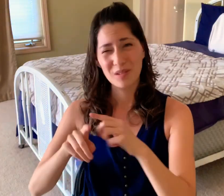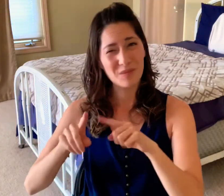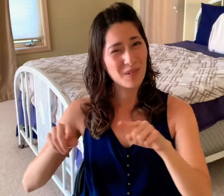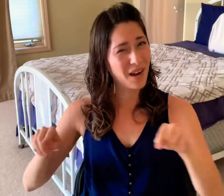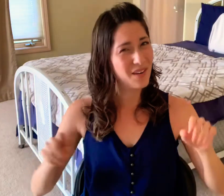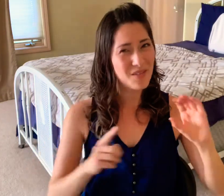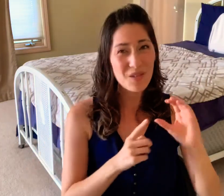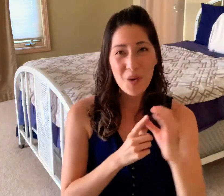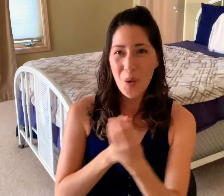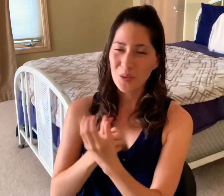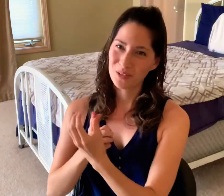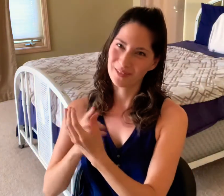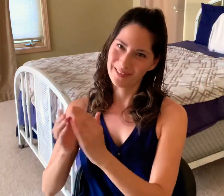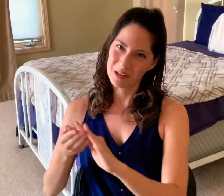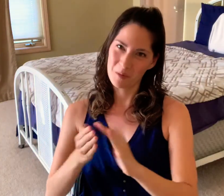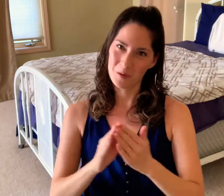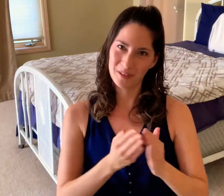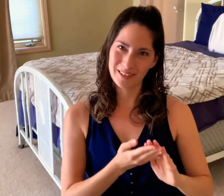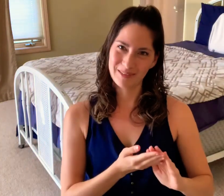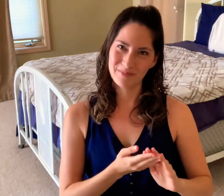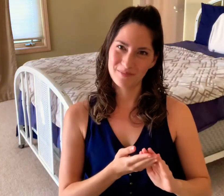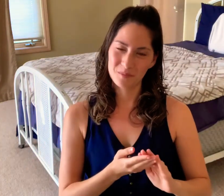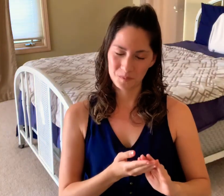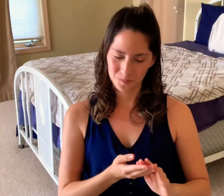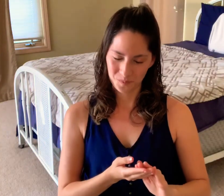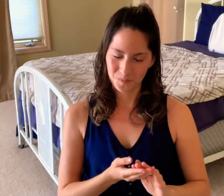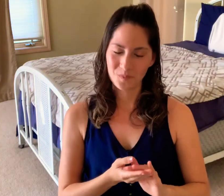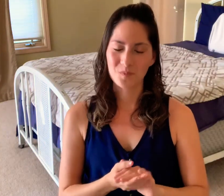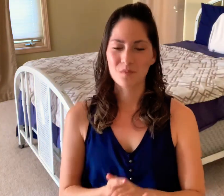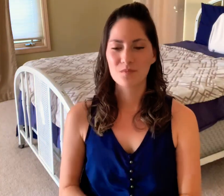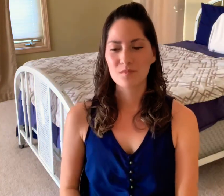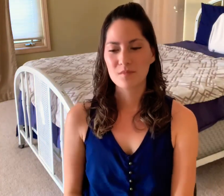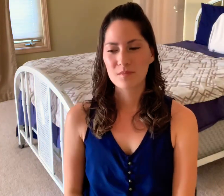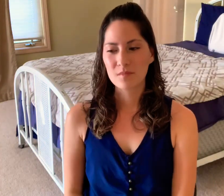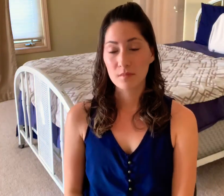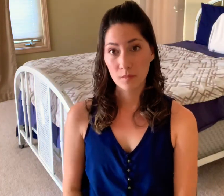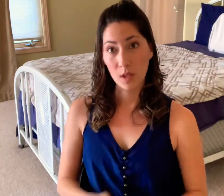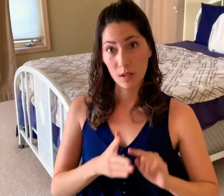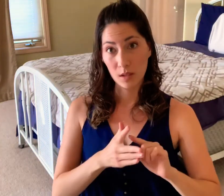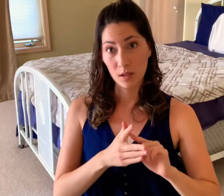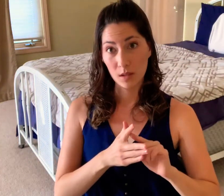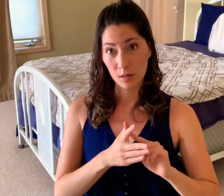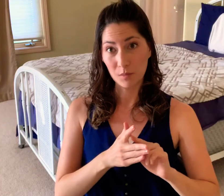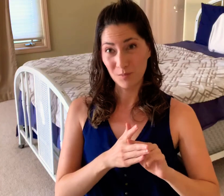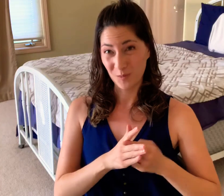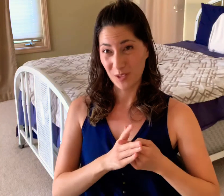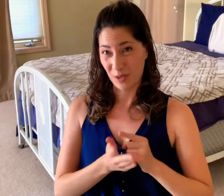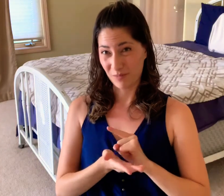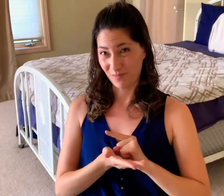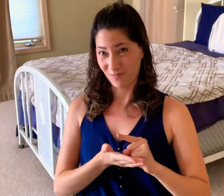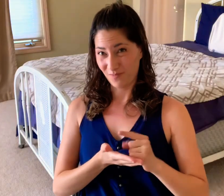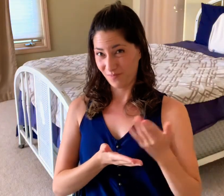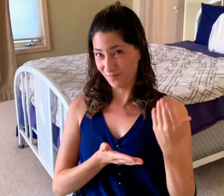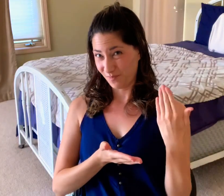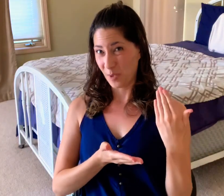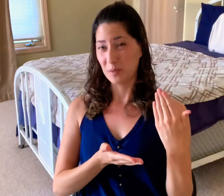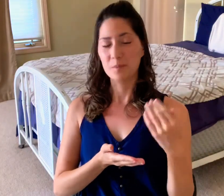hello family friends and diverse communities and cultures all over the world